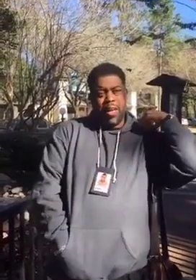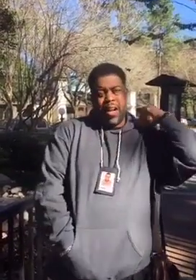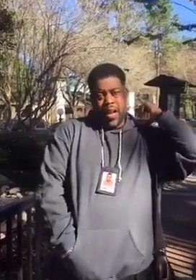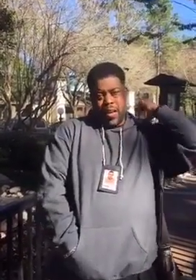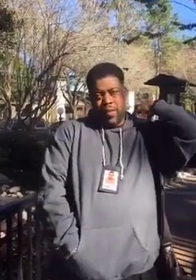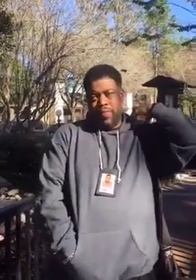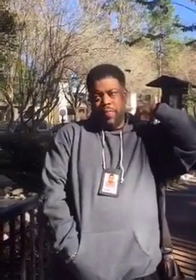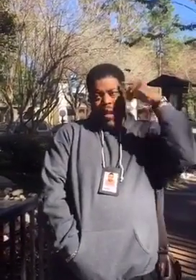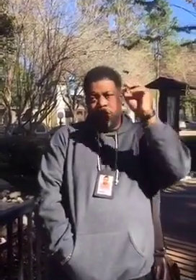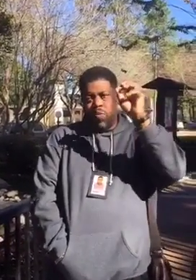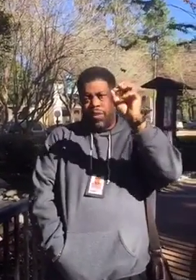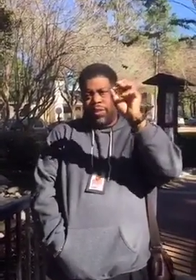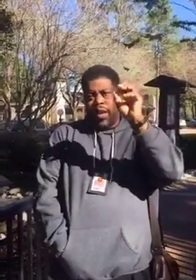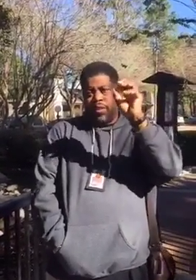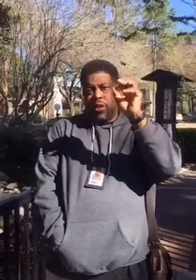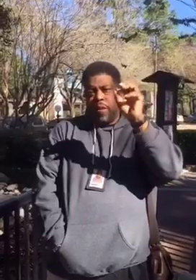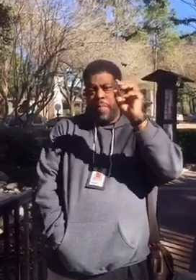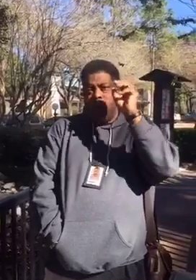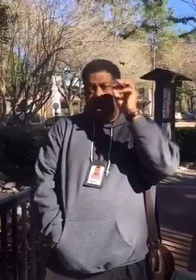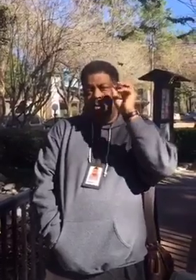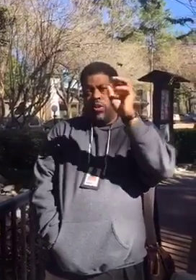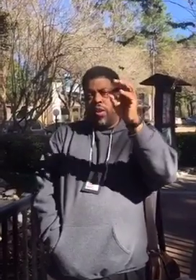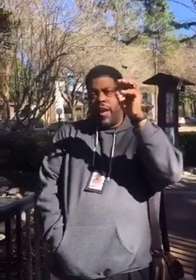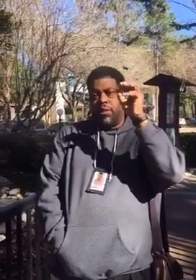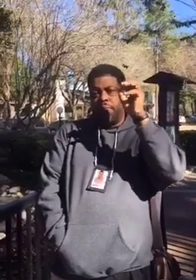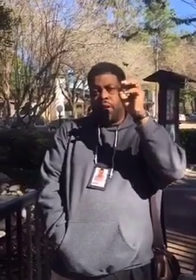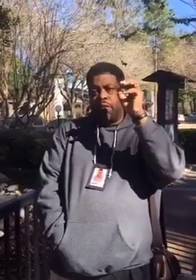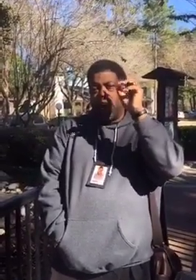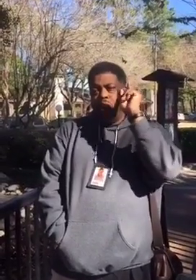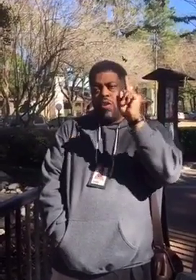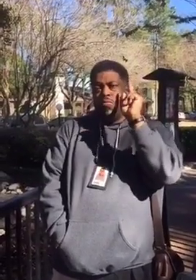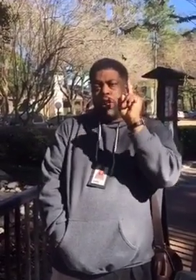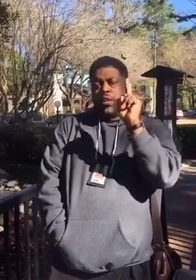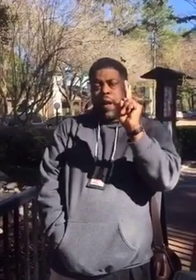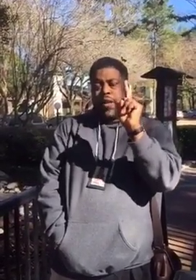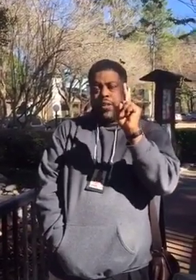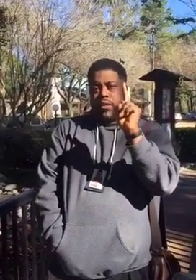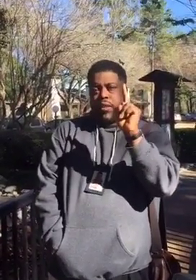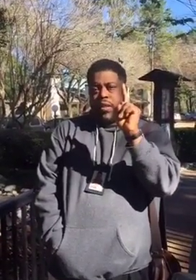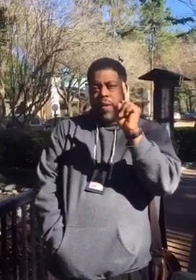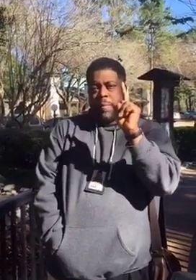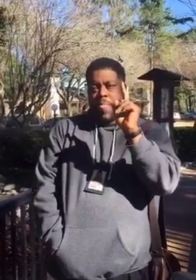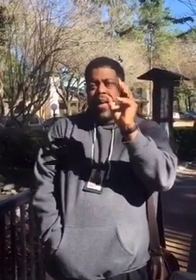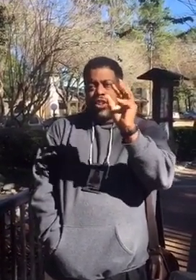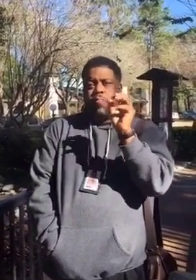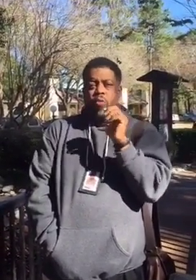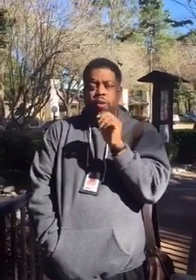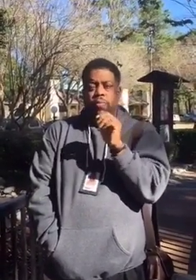I'm going get out of here. But I just wanted to say that to you, and I wanted you to have something, okay? Don't despise it. It's important.